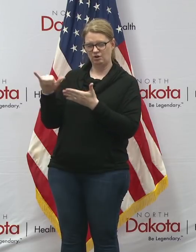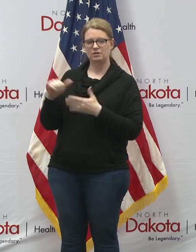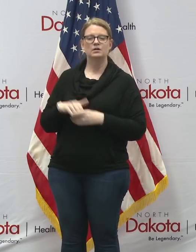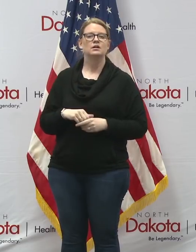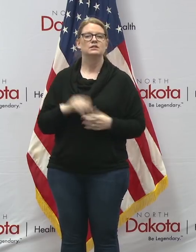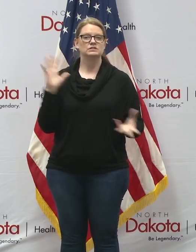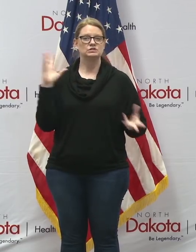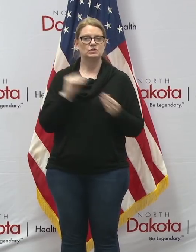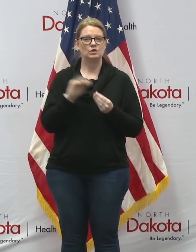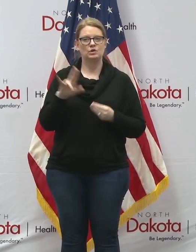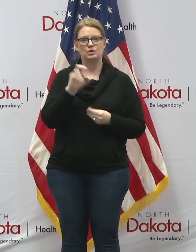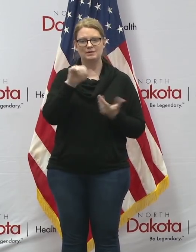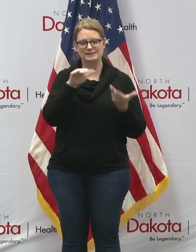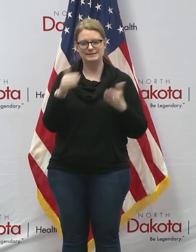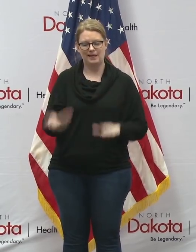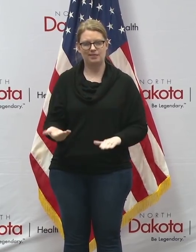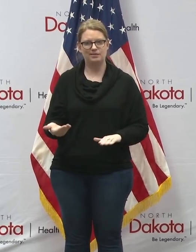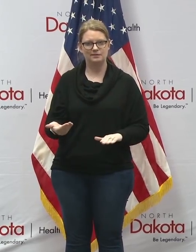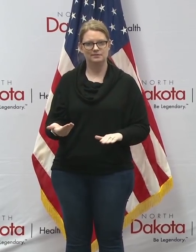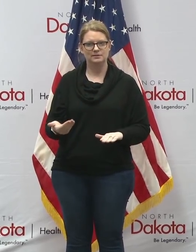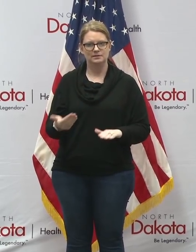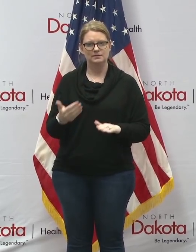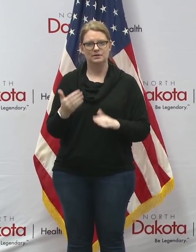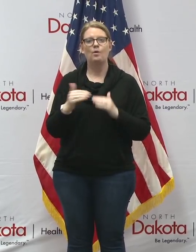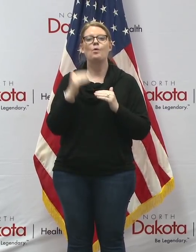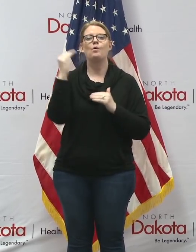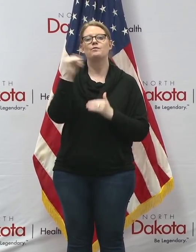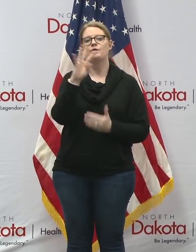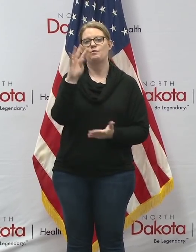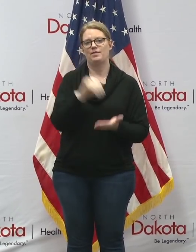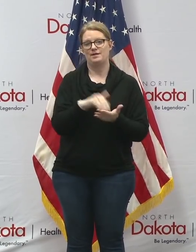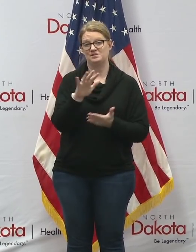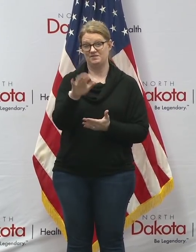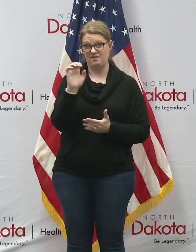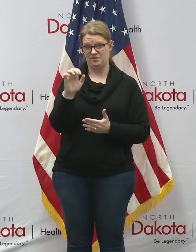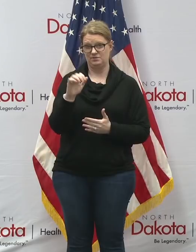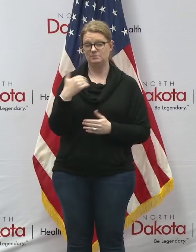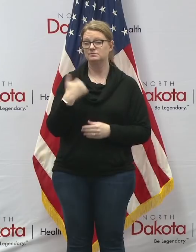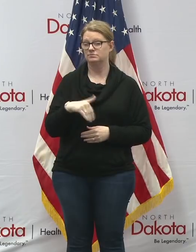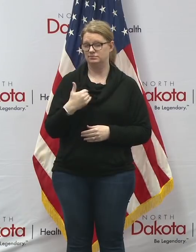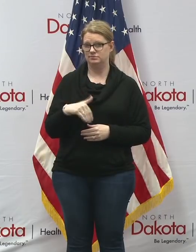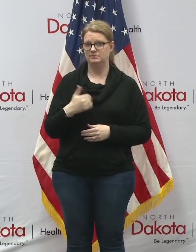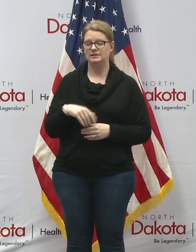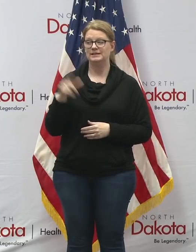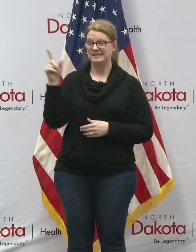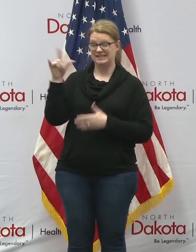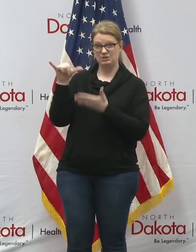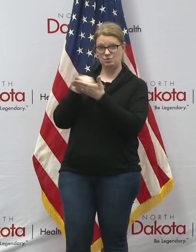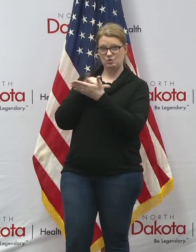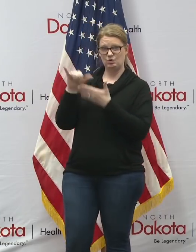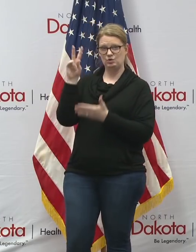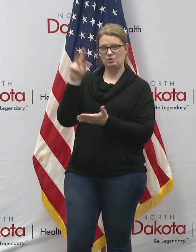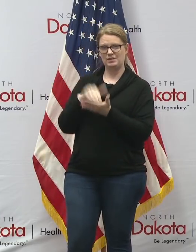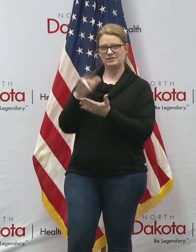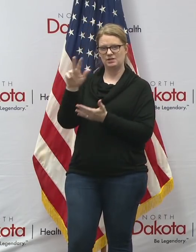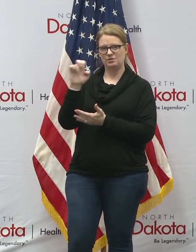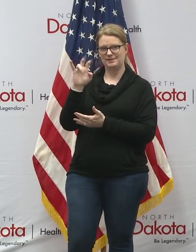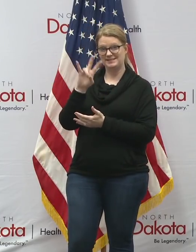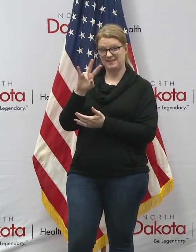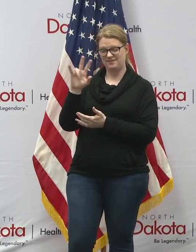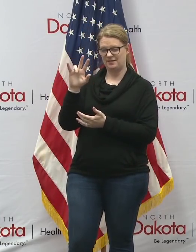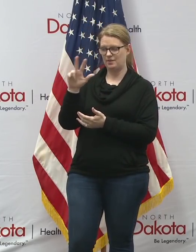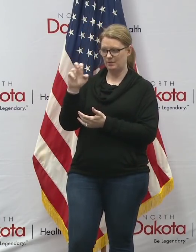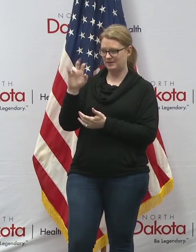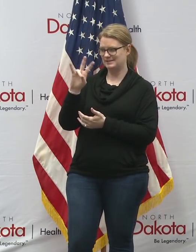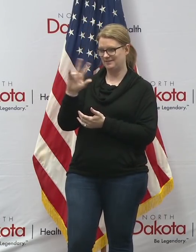total US deaths past 4,500 New York 2,373